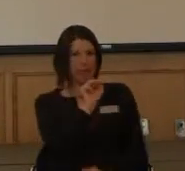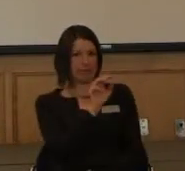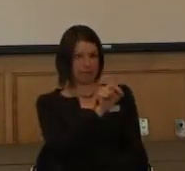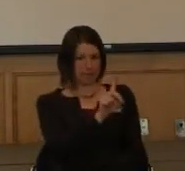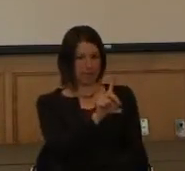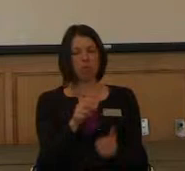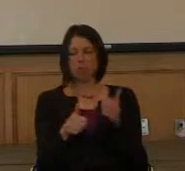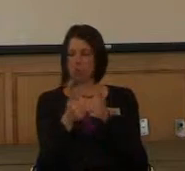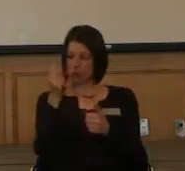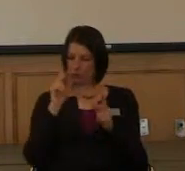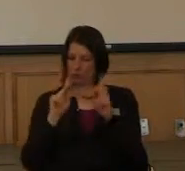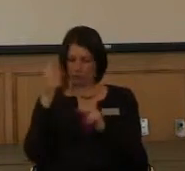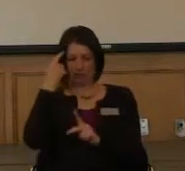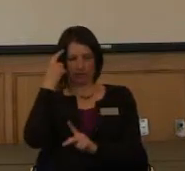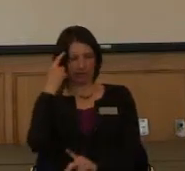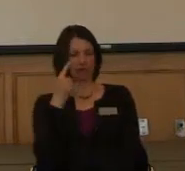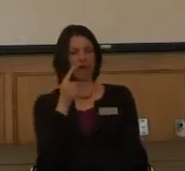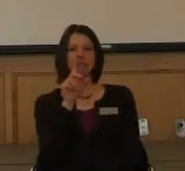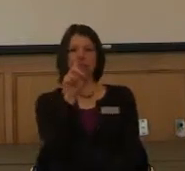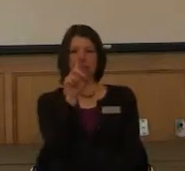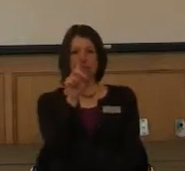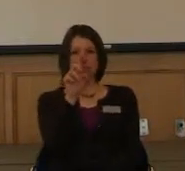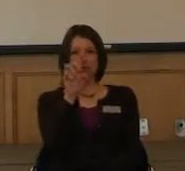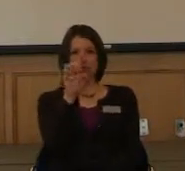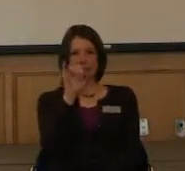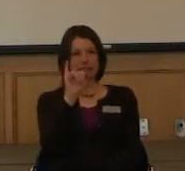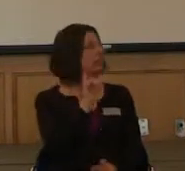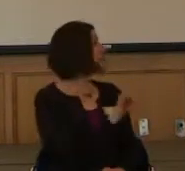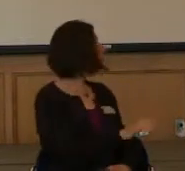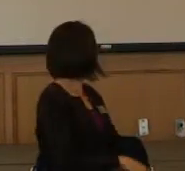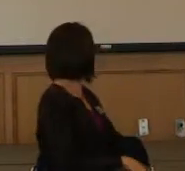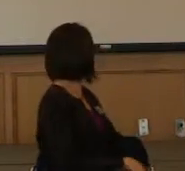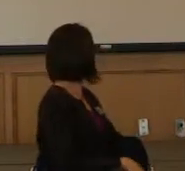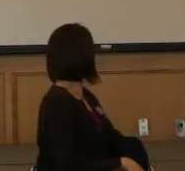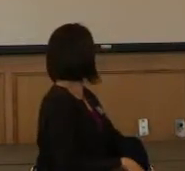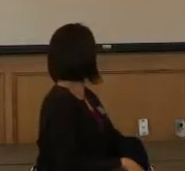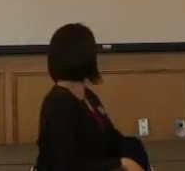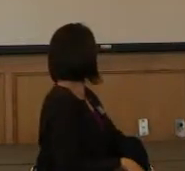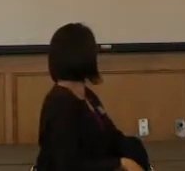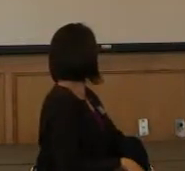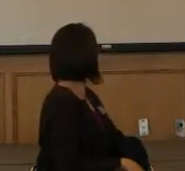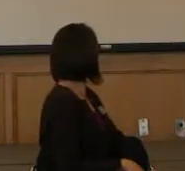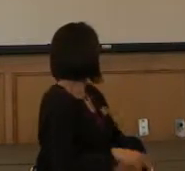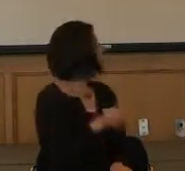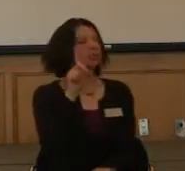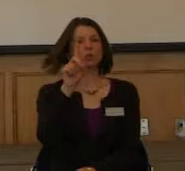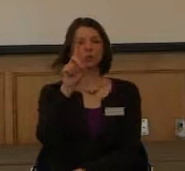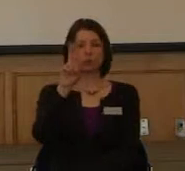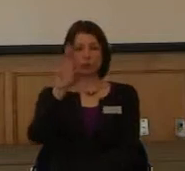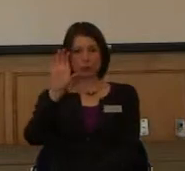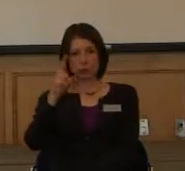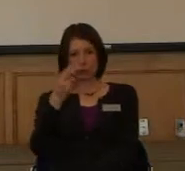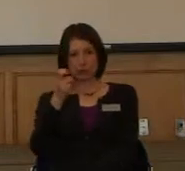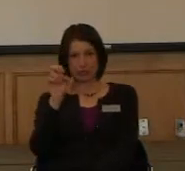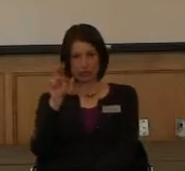first thing most people talk about is Duchenne. It is a sex-linked disease,